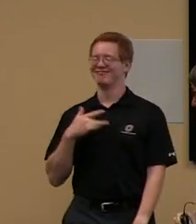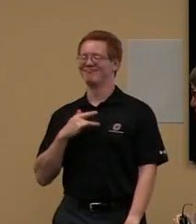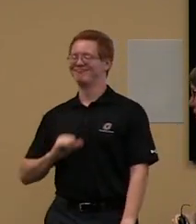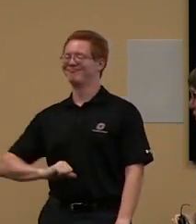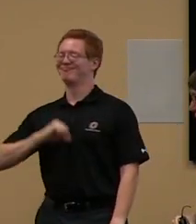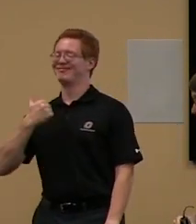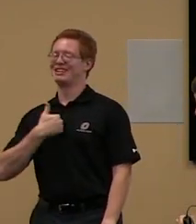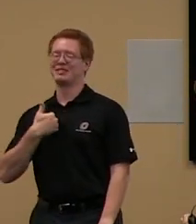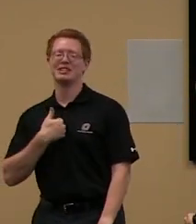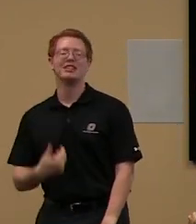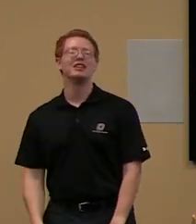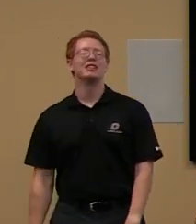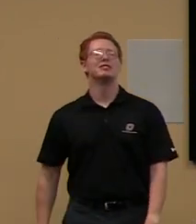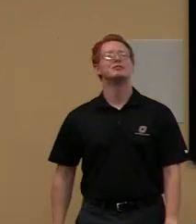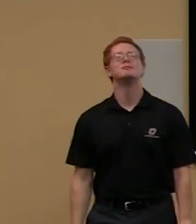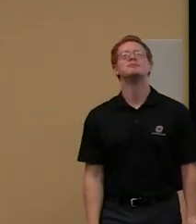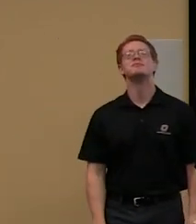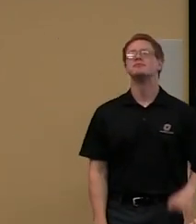So,